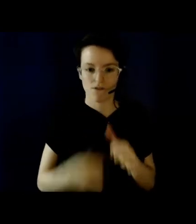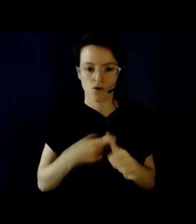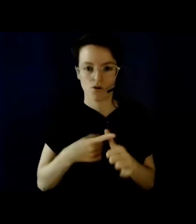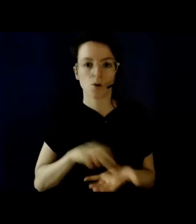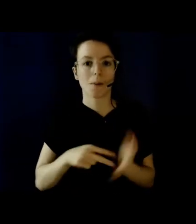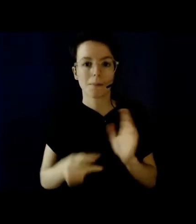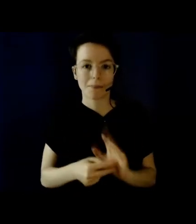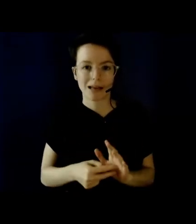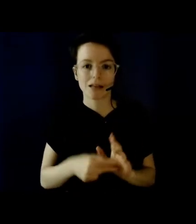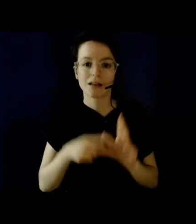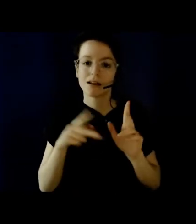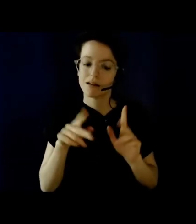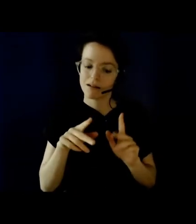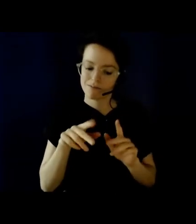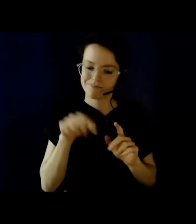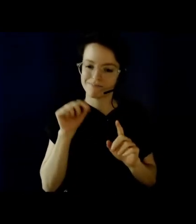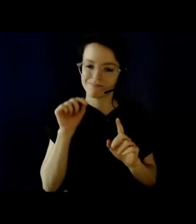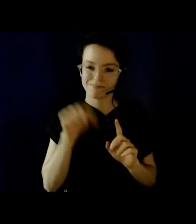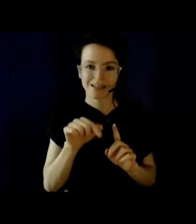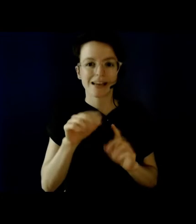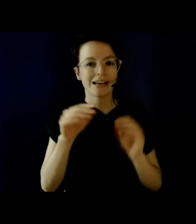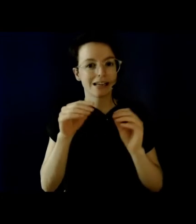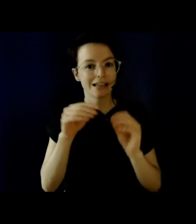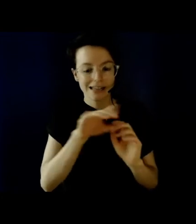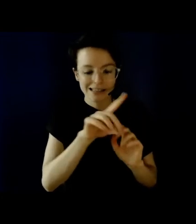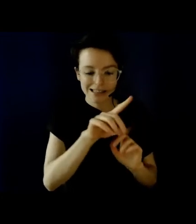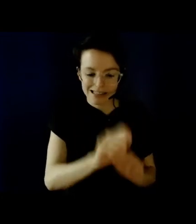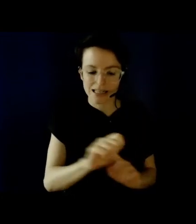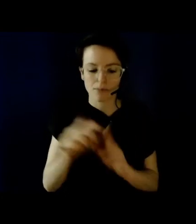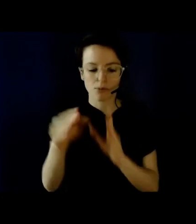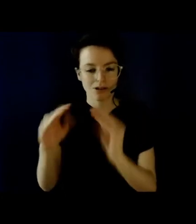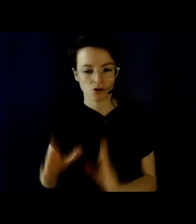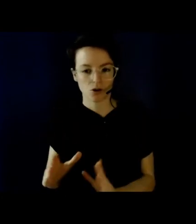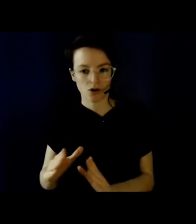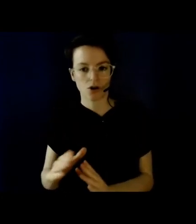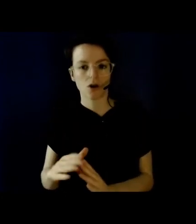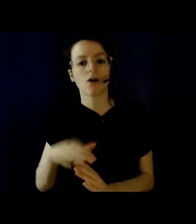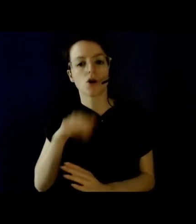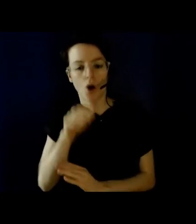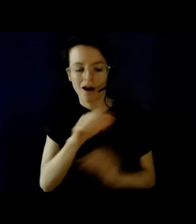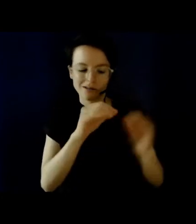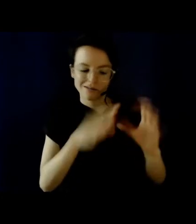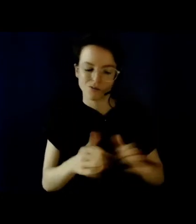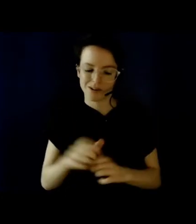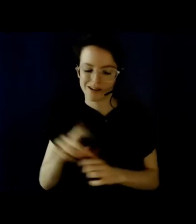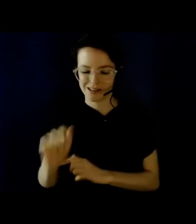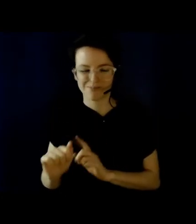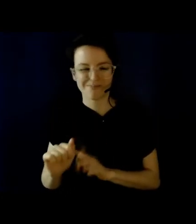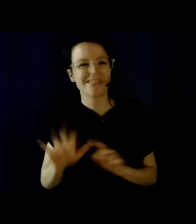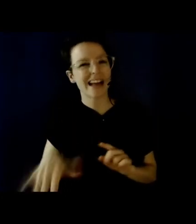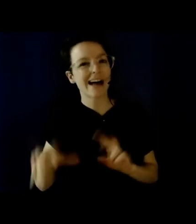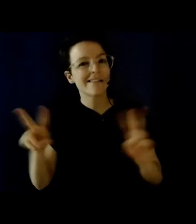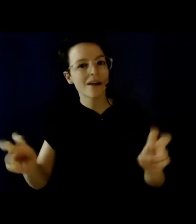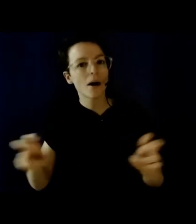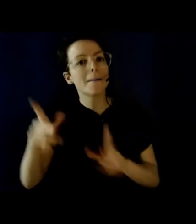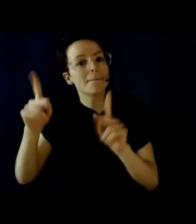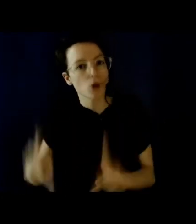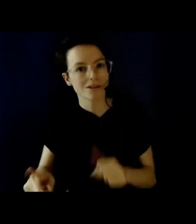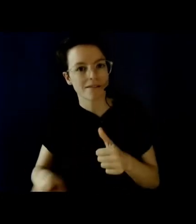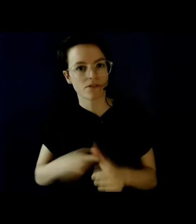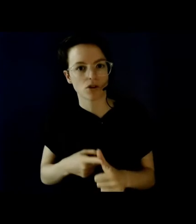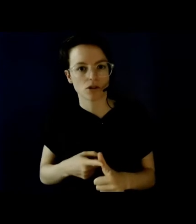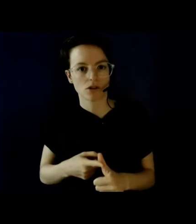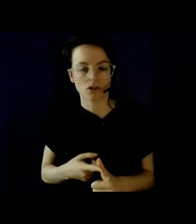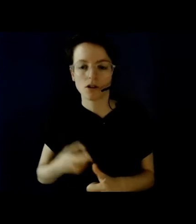so that would be person with disability. We have explained this choice in the email sent out beforehand, but we believe that identity-first language